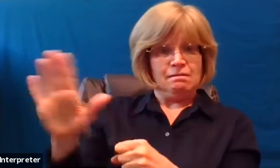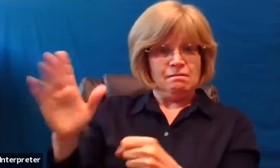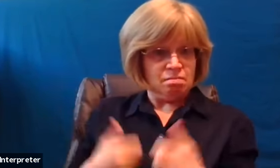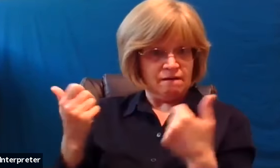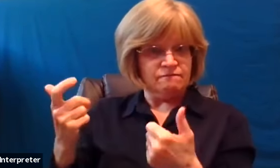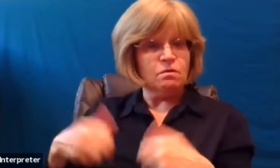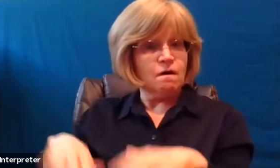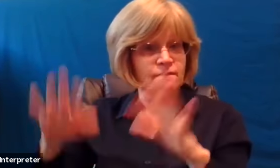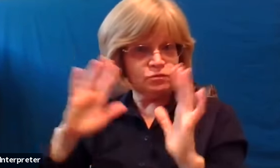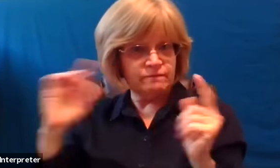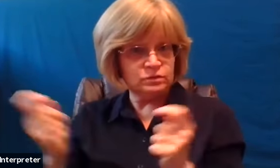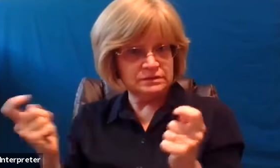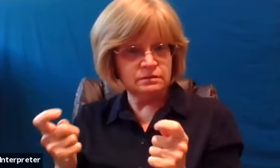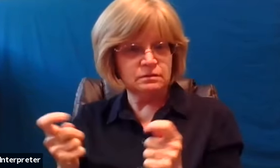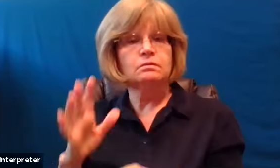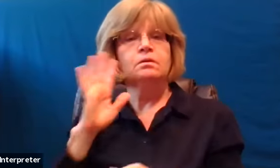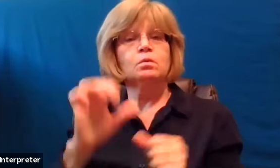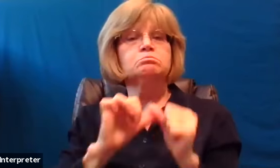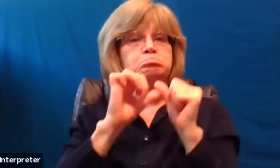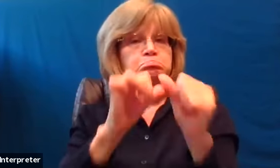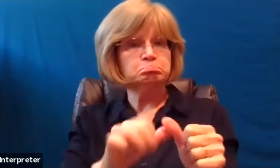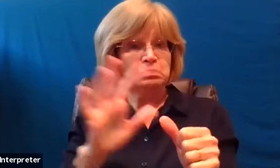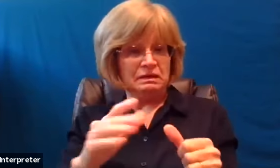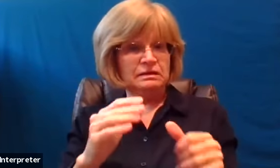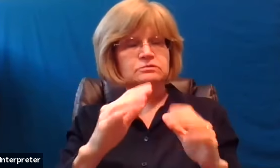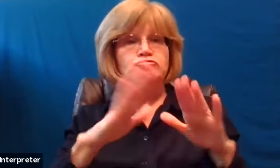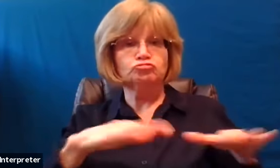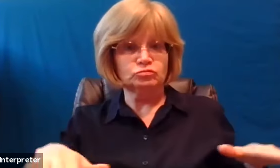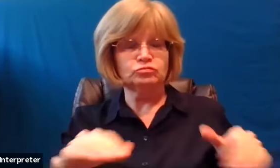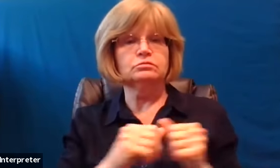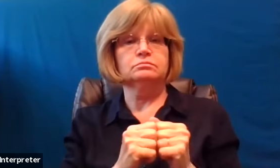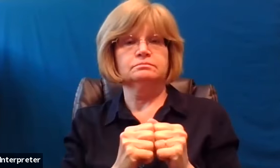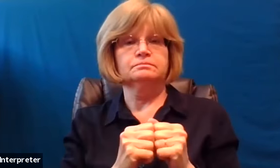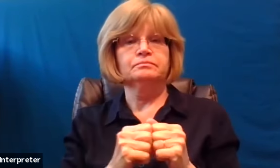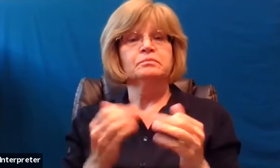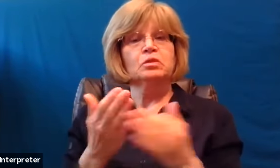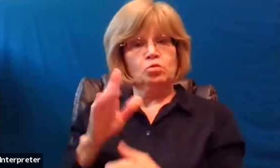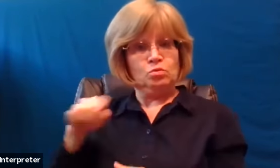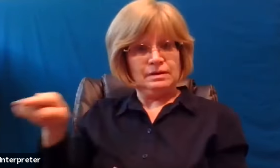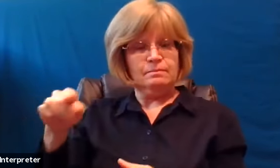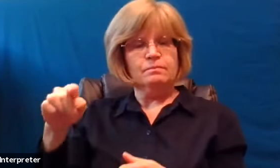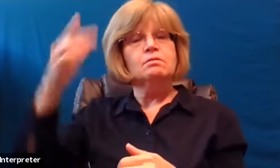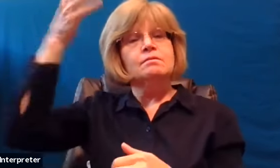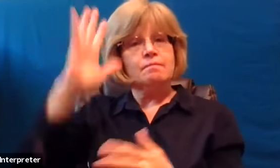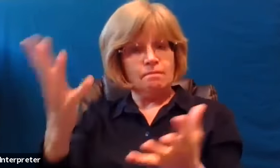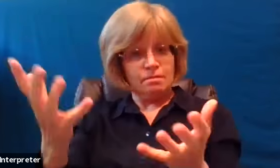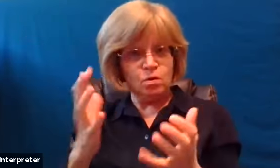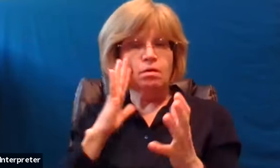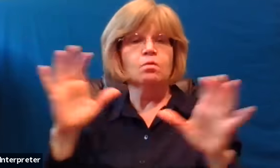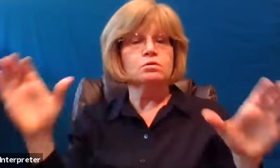offspring and shall prolong his days. Through him the will of the Lord shall prosper. Out